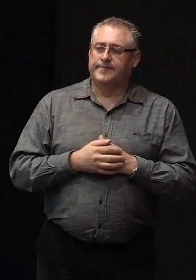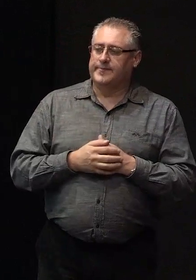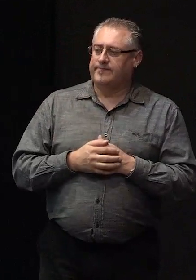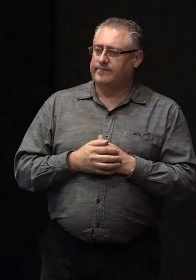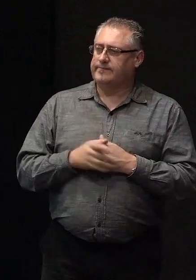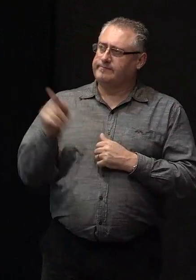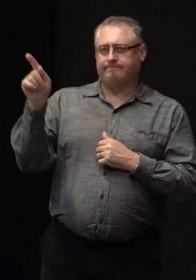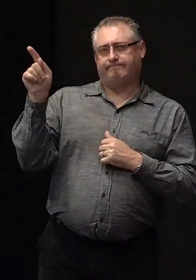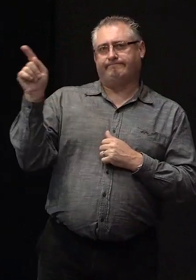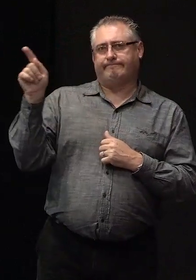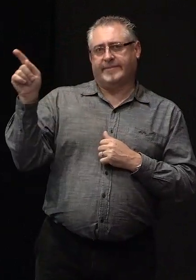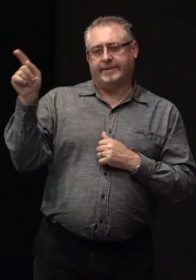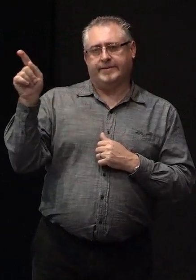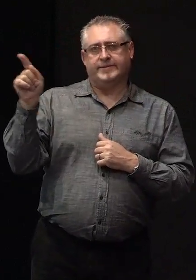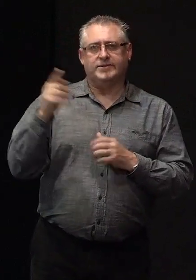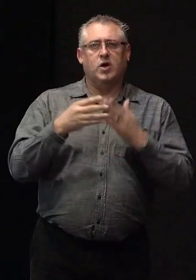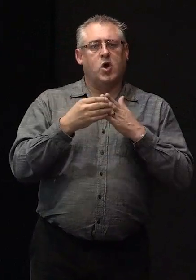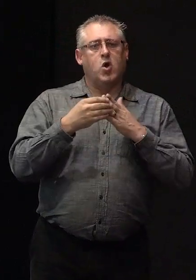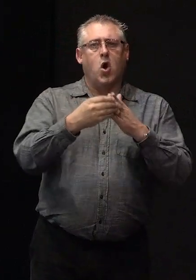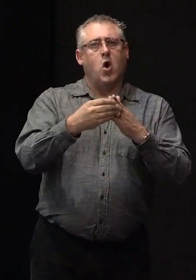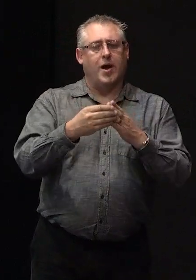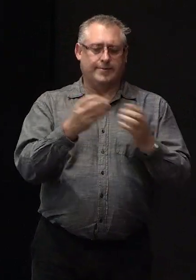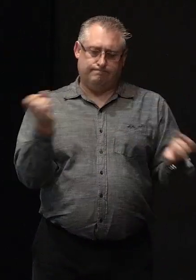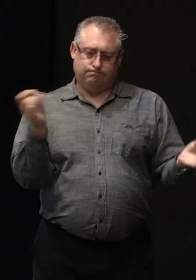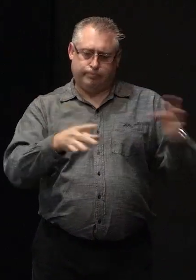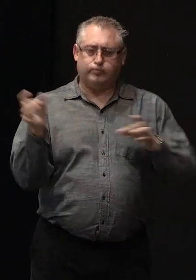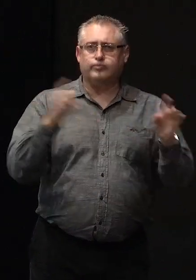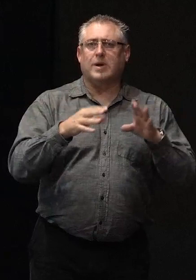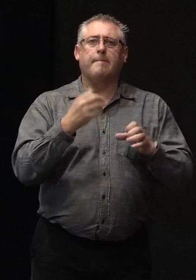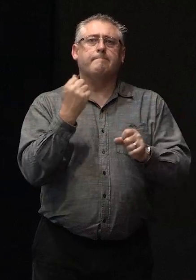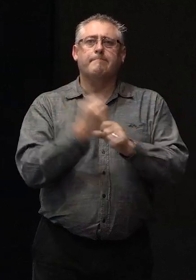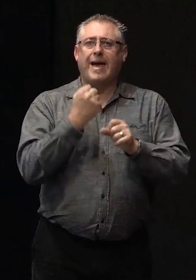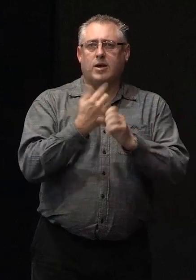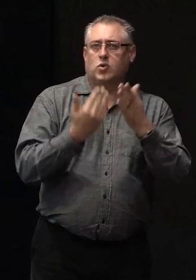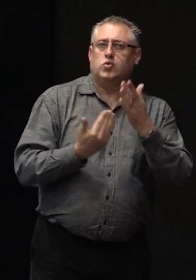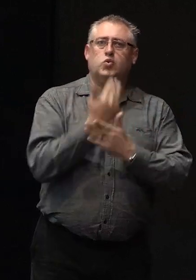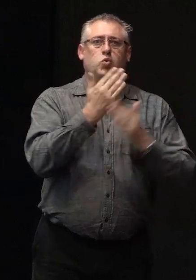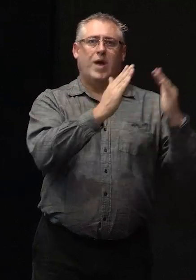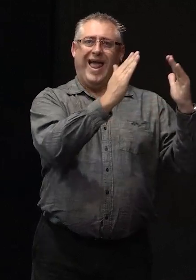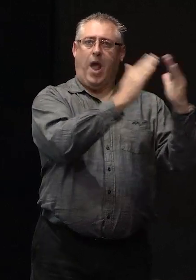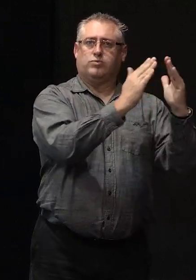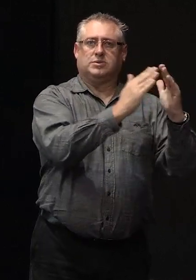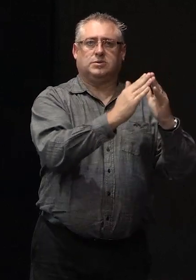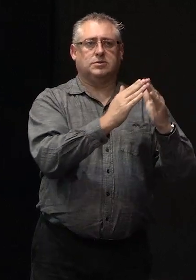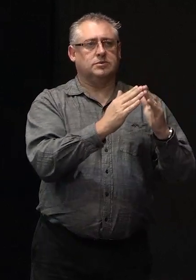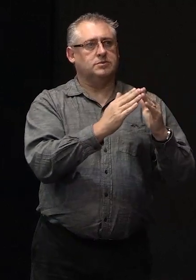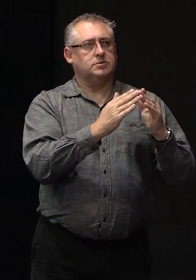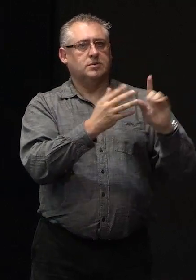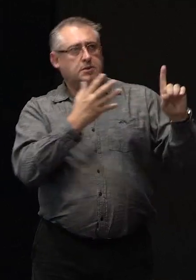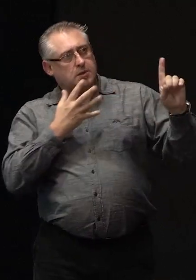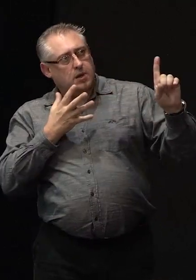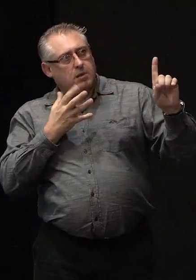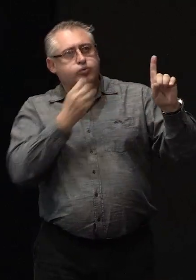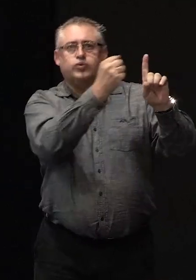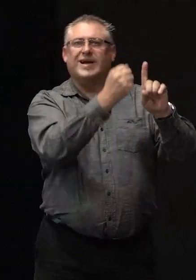basically this guide was put together to make new houses an attainable goal for first home